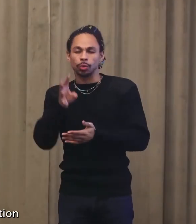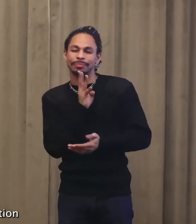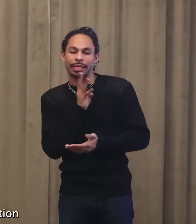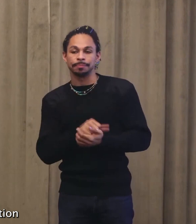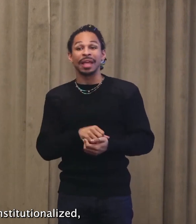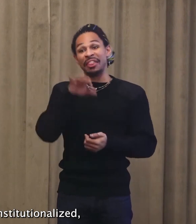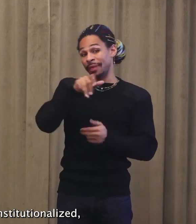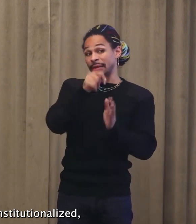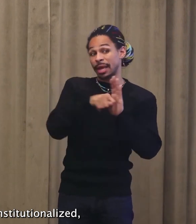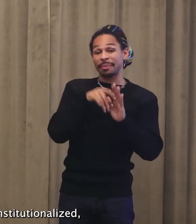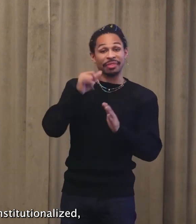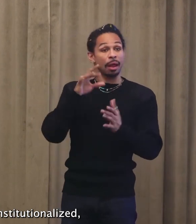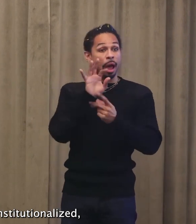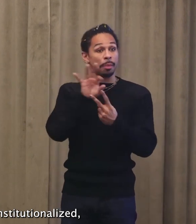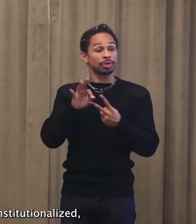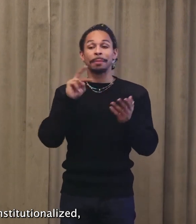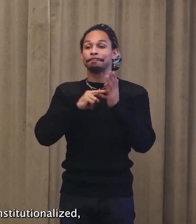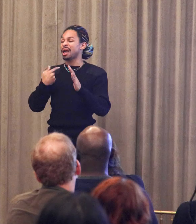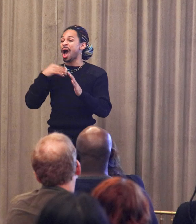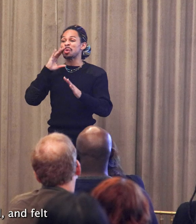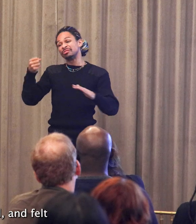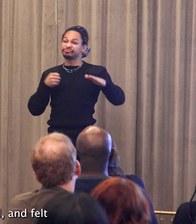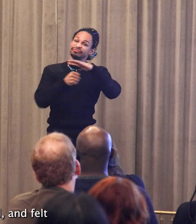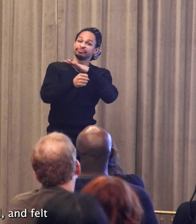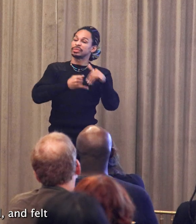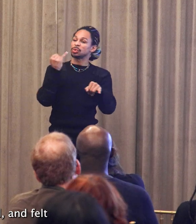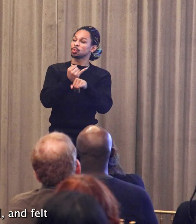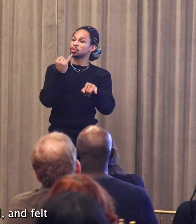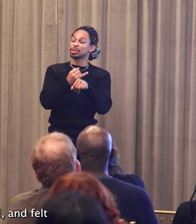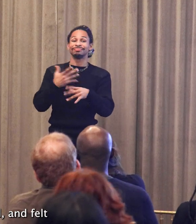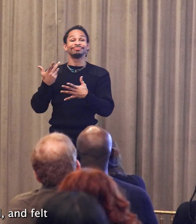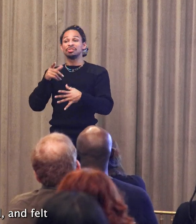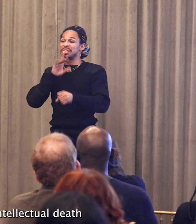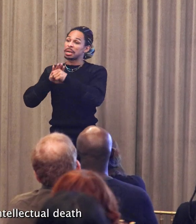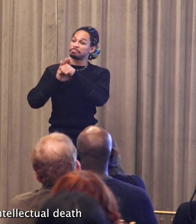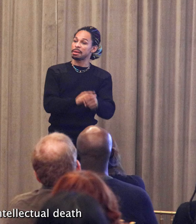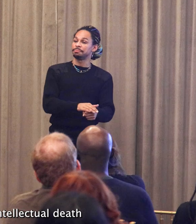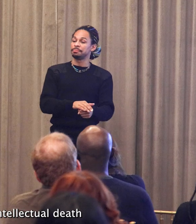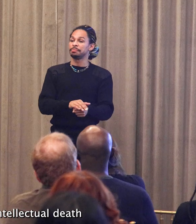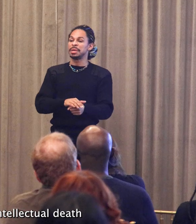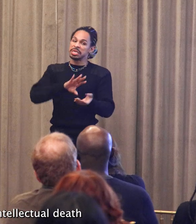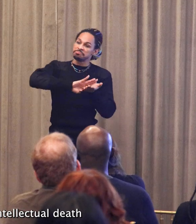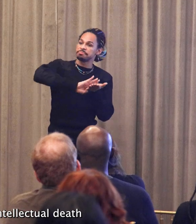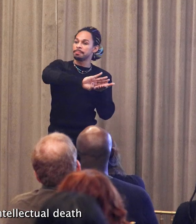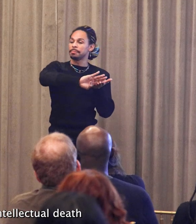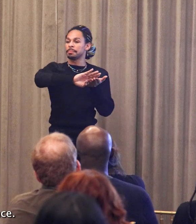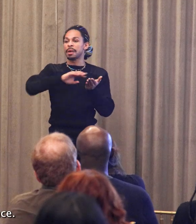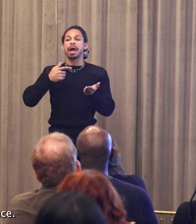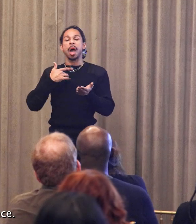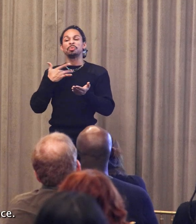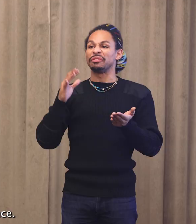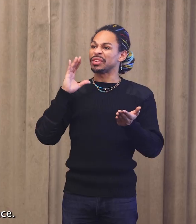this option meant I would be institutionalized, marginalized, and felt tantamount to an intellectual